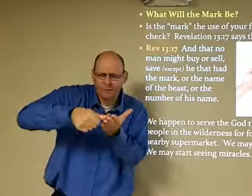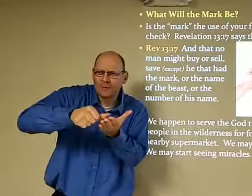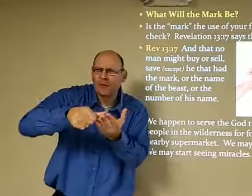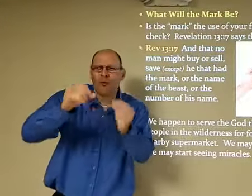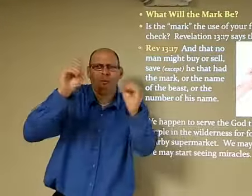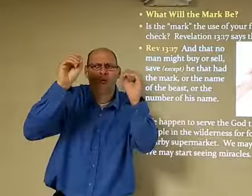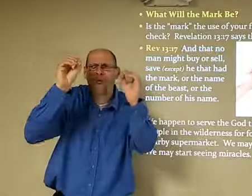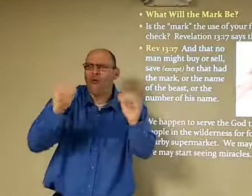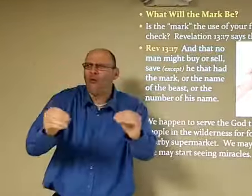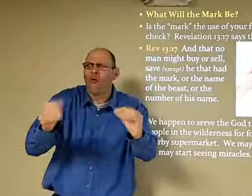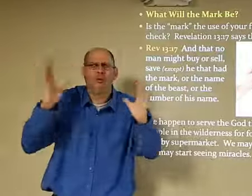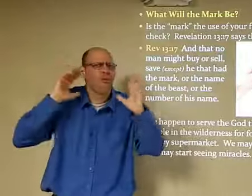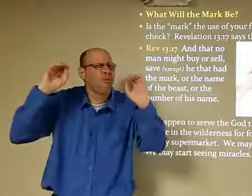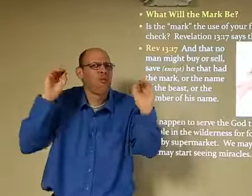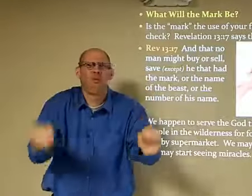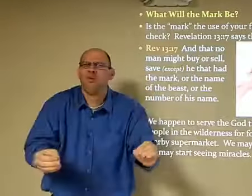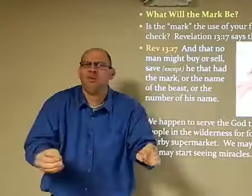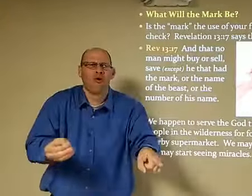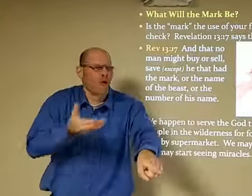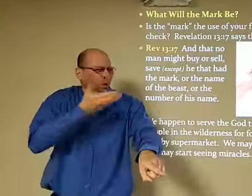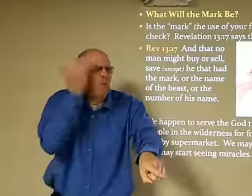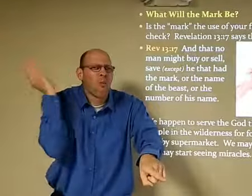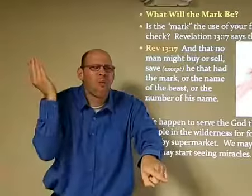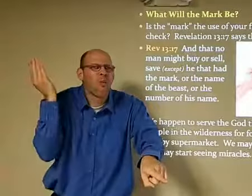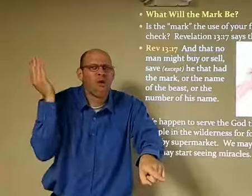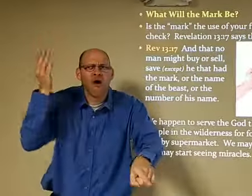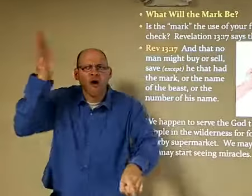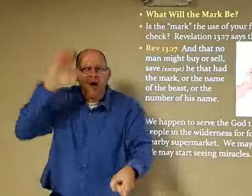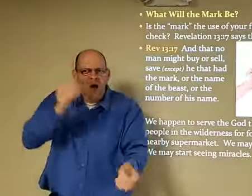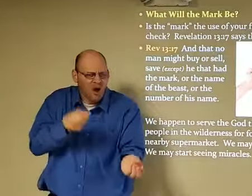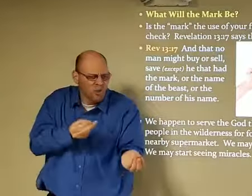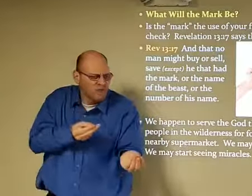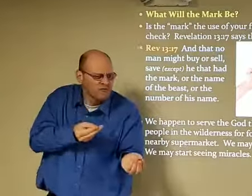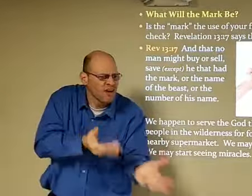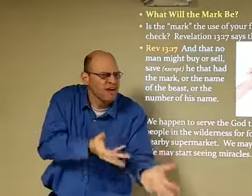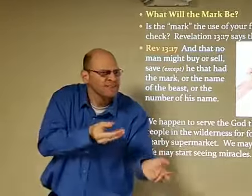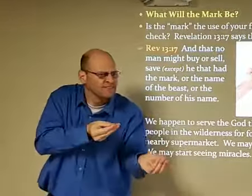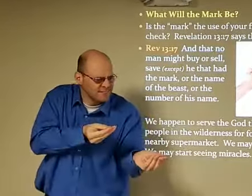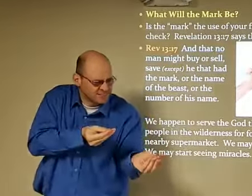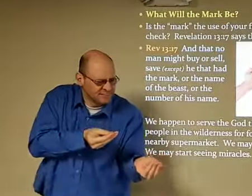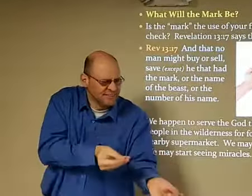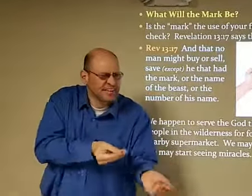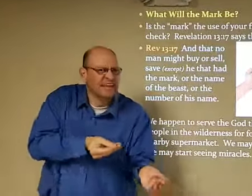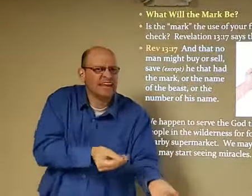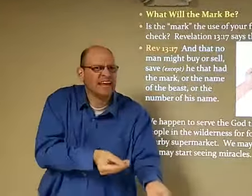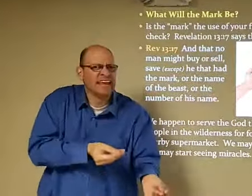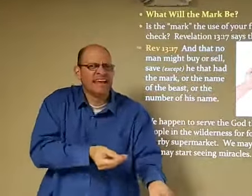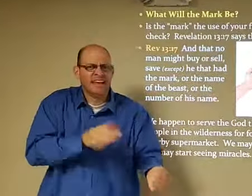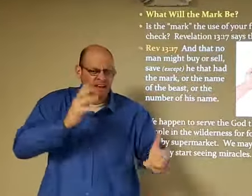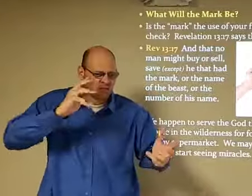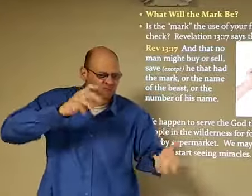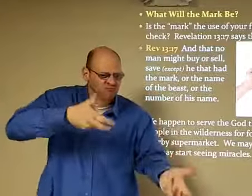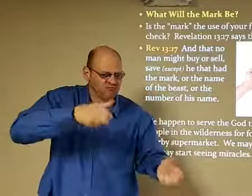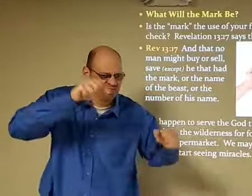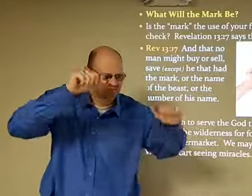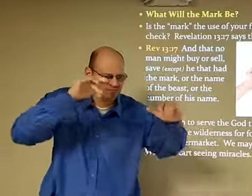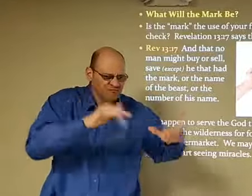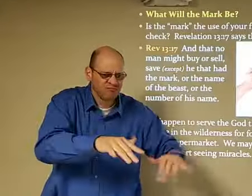that was in the wilderness wandering for 40 years God provided for them he fed